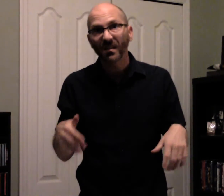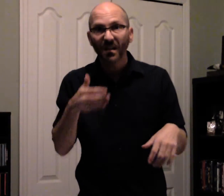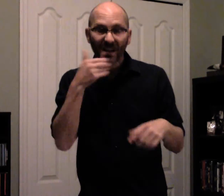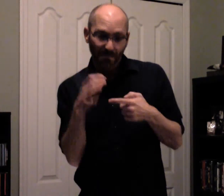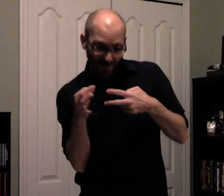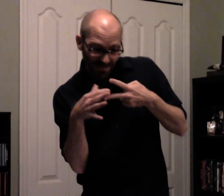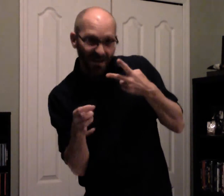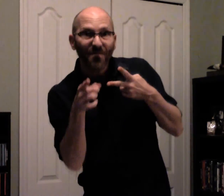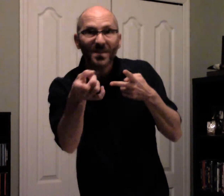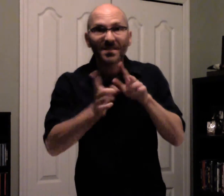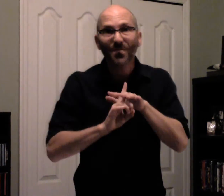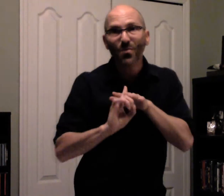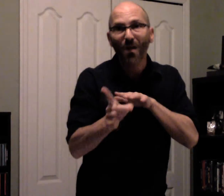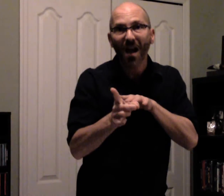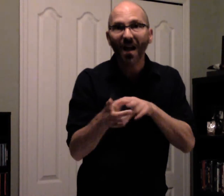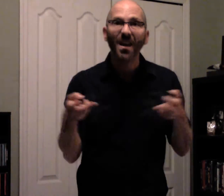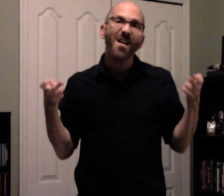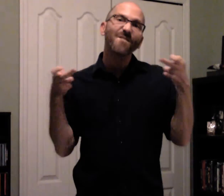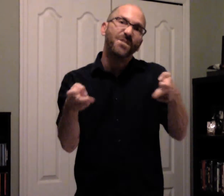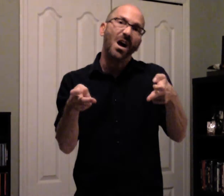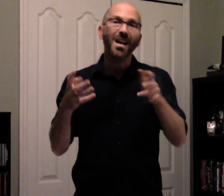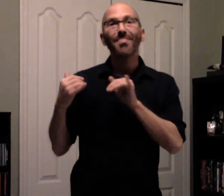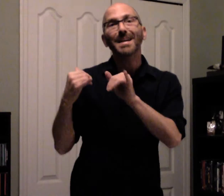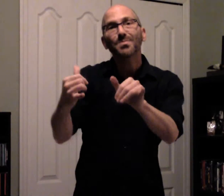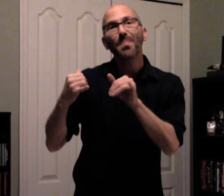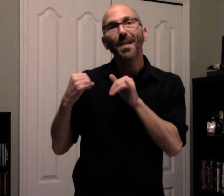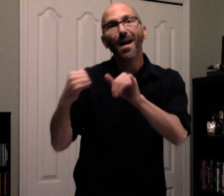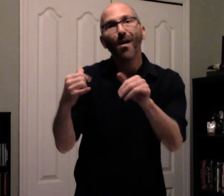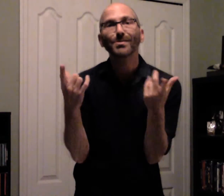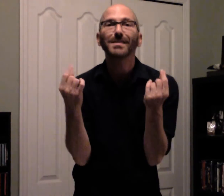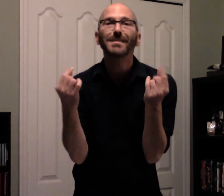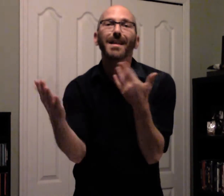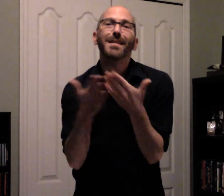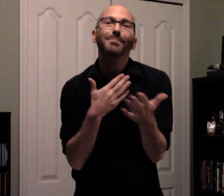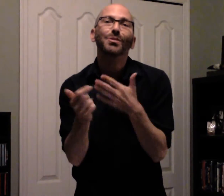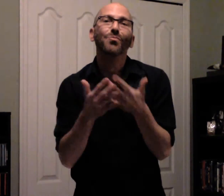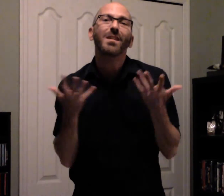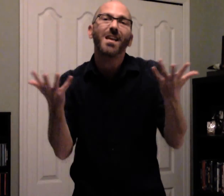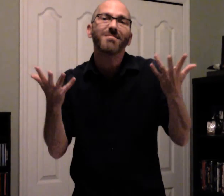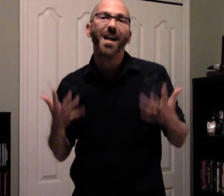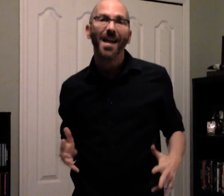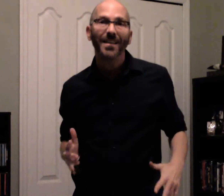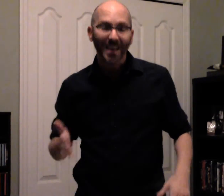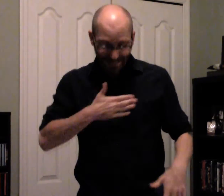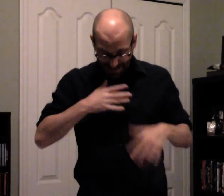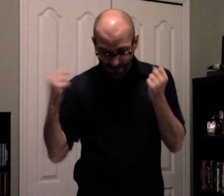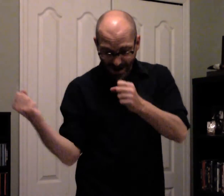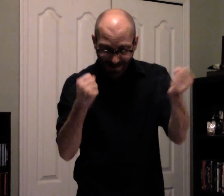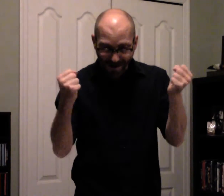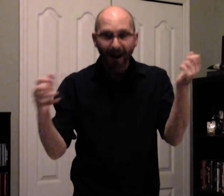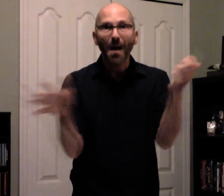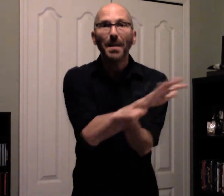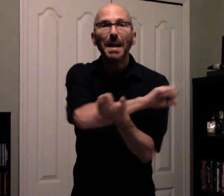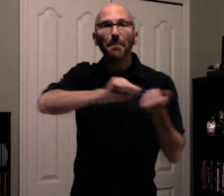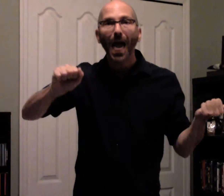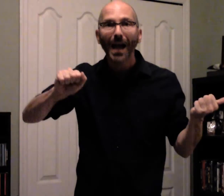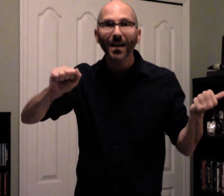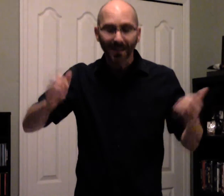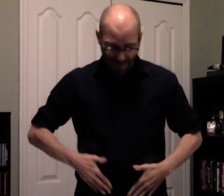It'd be safest if you ran, fuck, that's what they all just end up doing in the end Take my car and paint it black, take